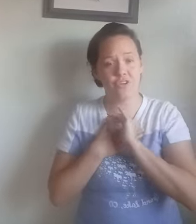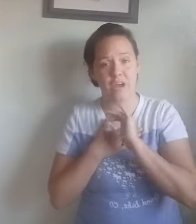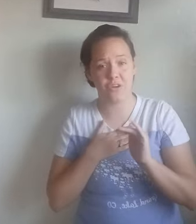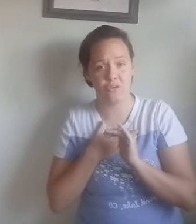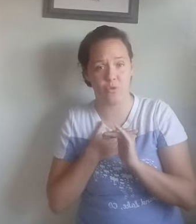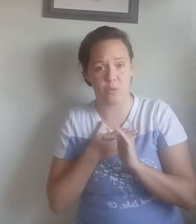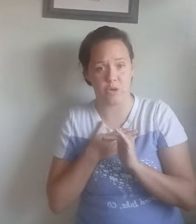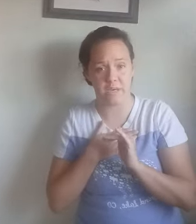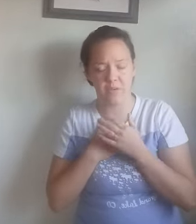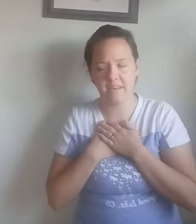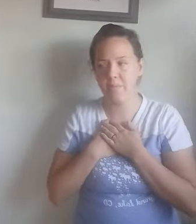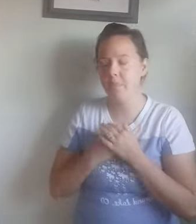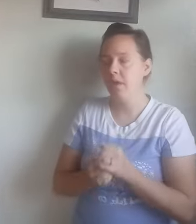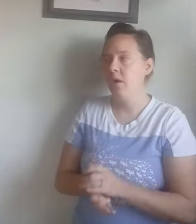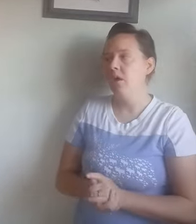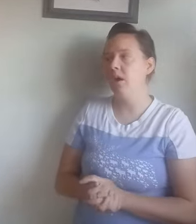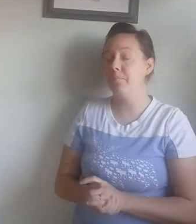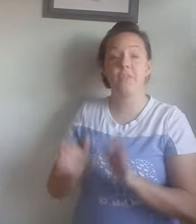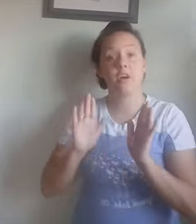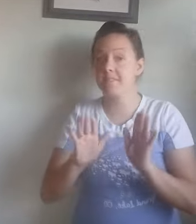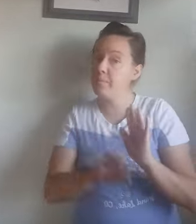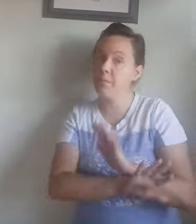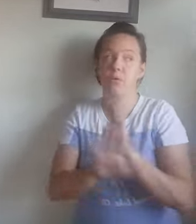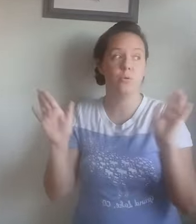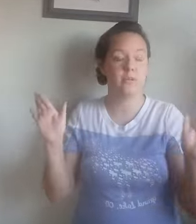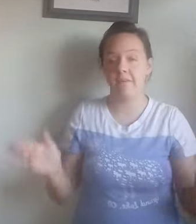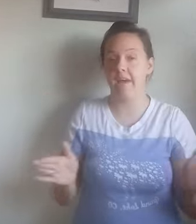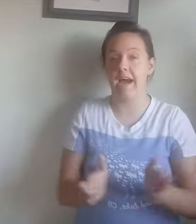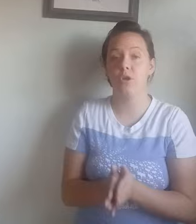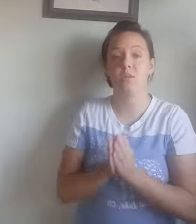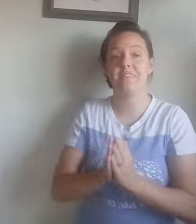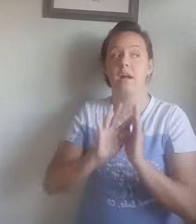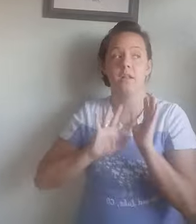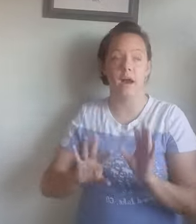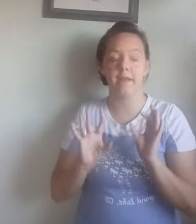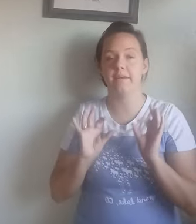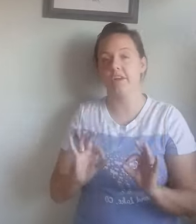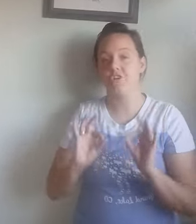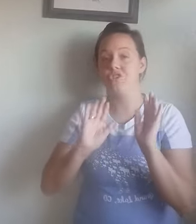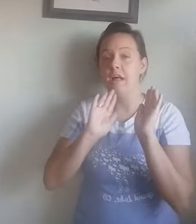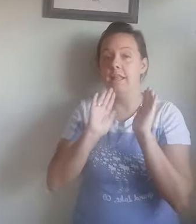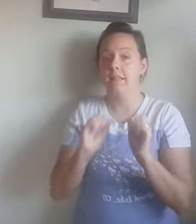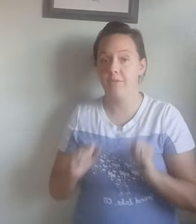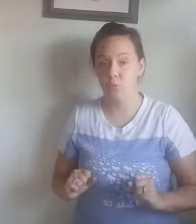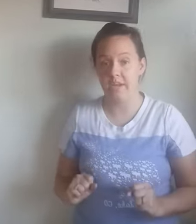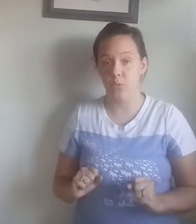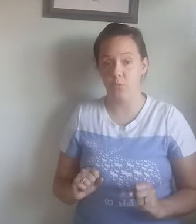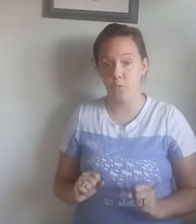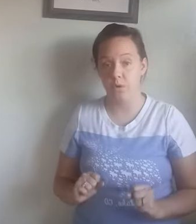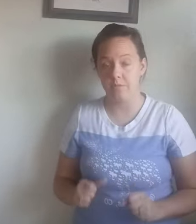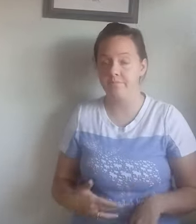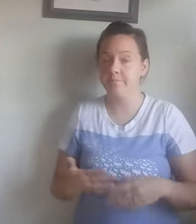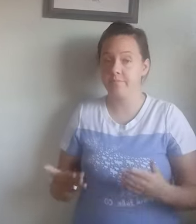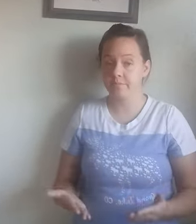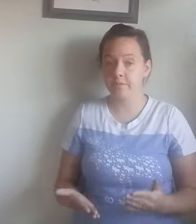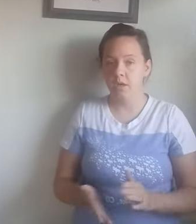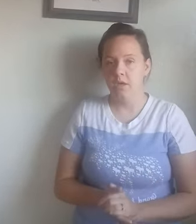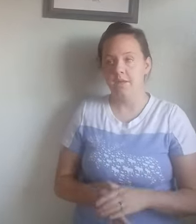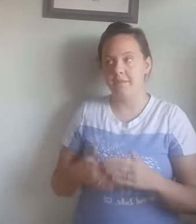try to avoid working with it. Um, but there are some people who love it. I noticed that a lot of knitters love working with wool to